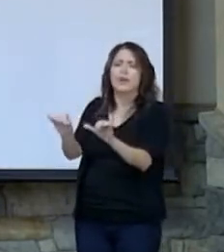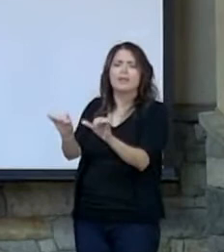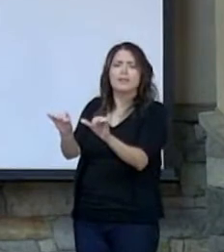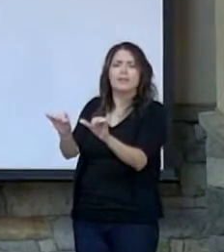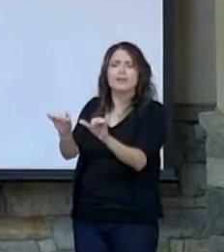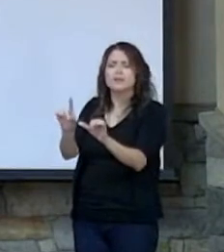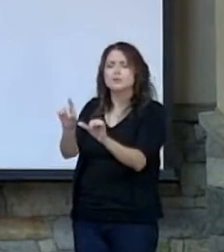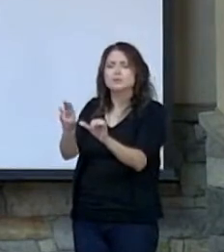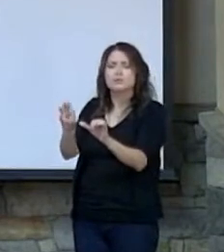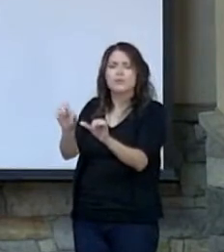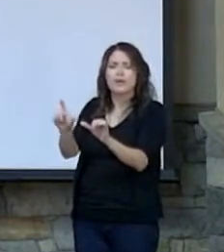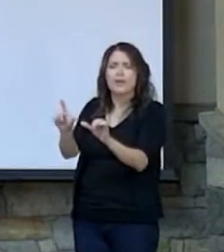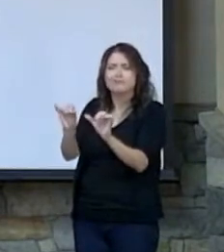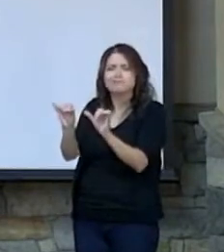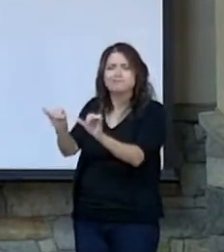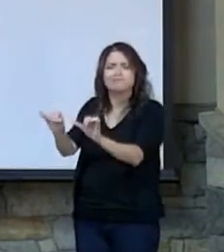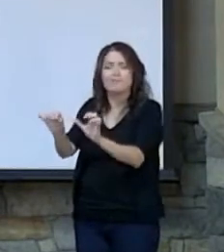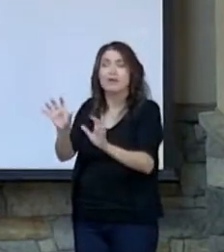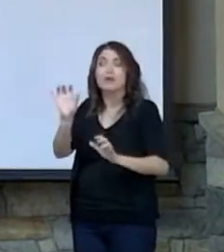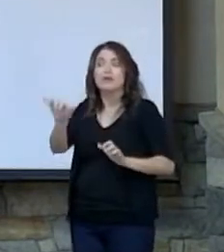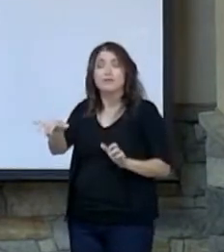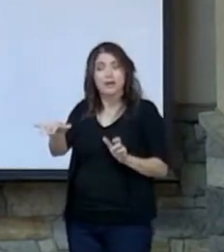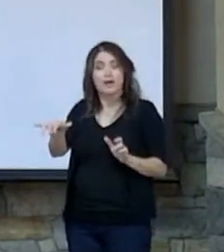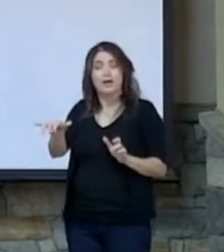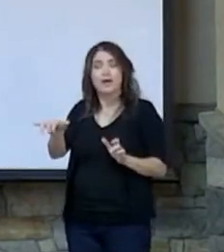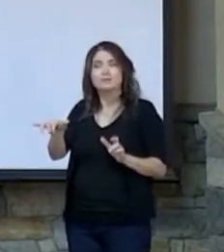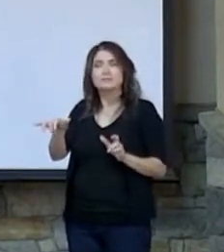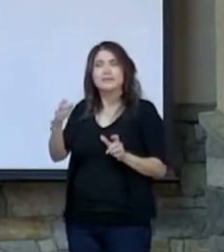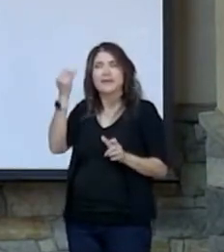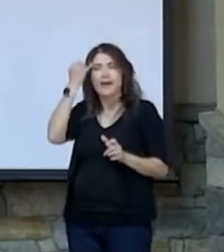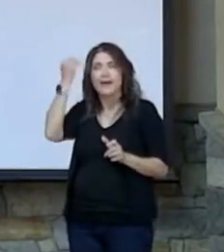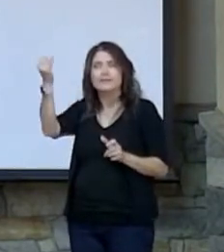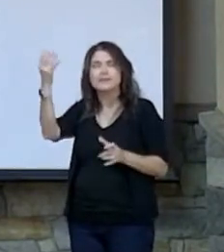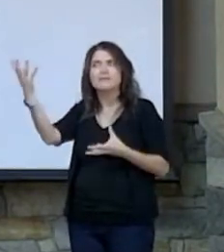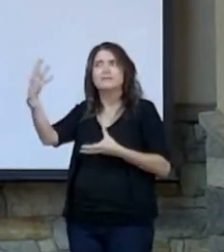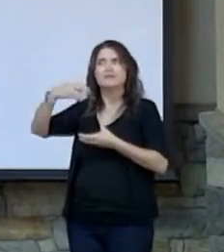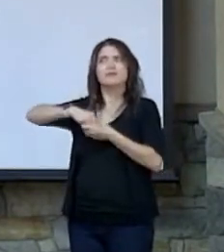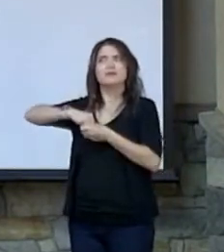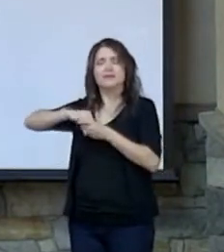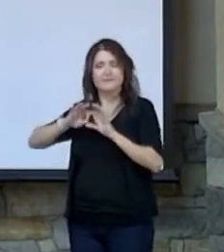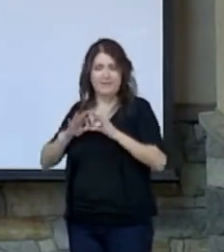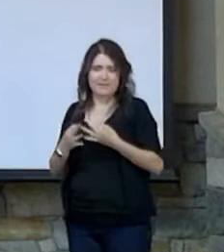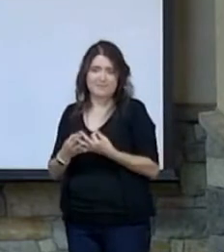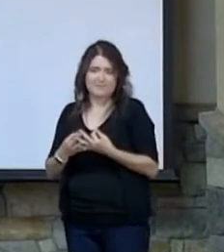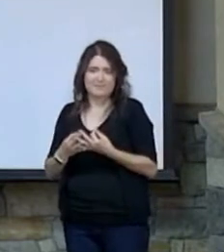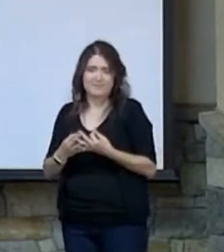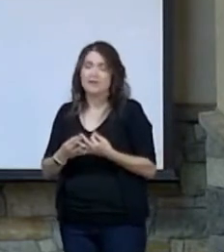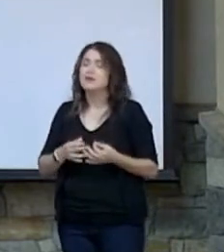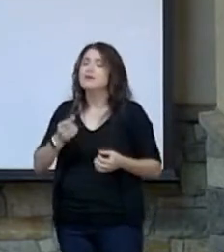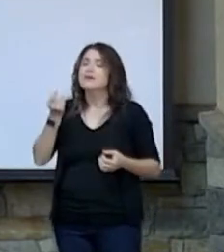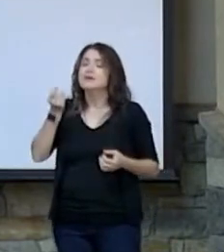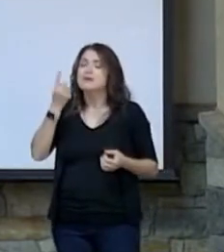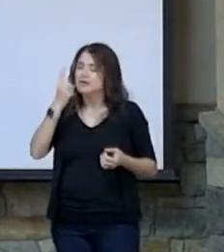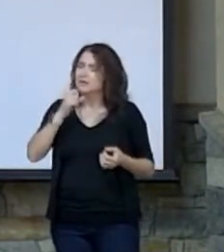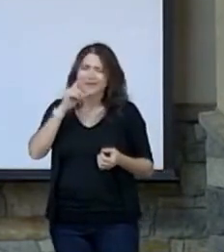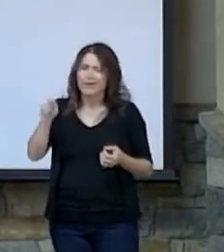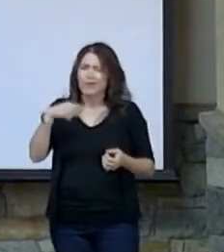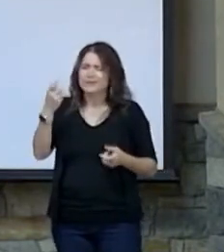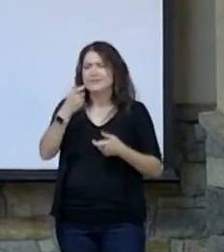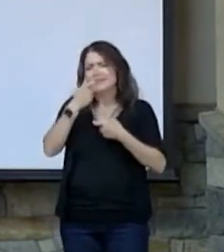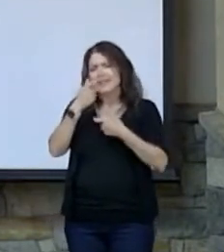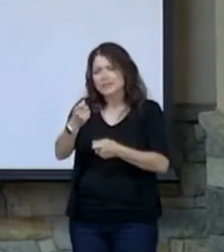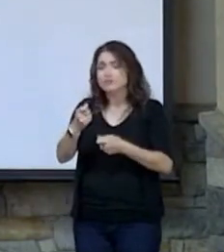carries with it the idea of being part of the family. You see, it's not just the interest in the